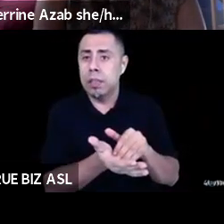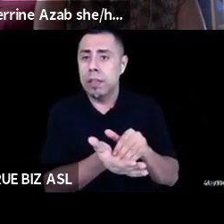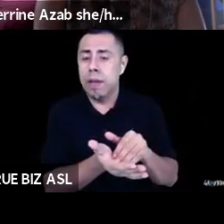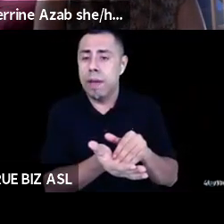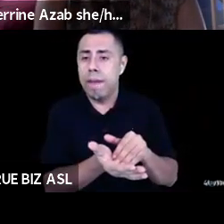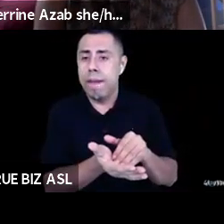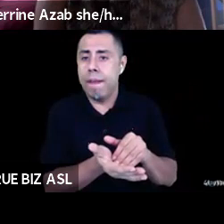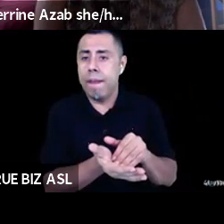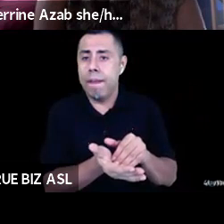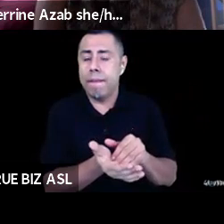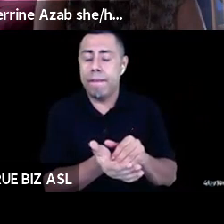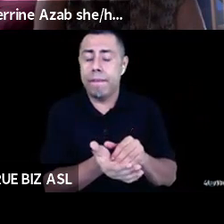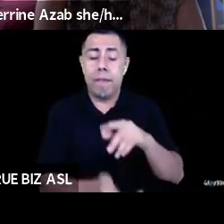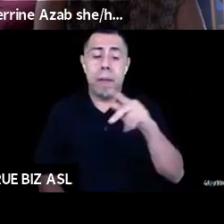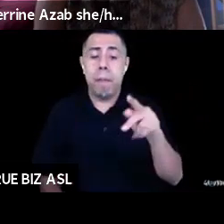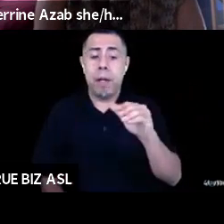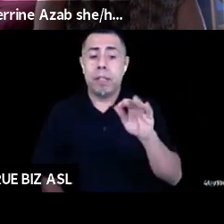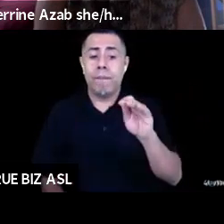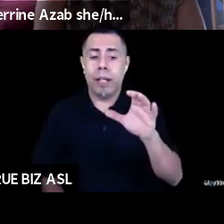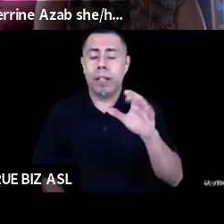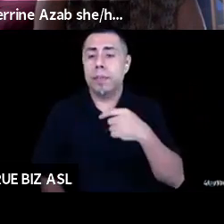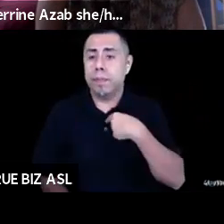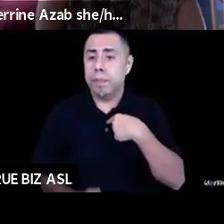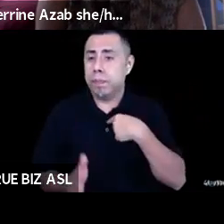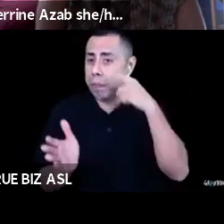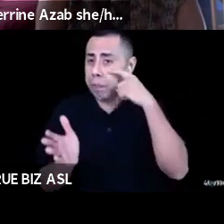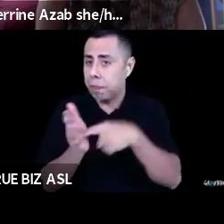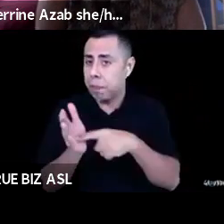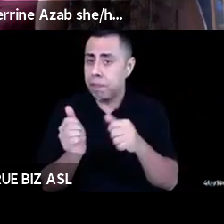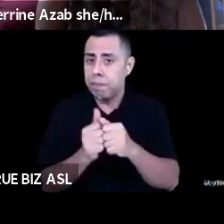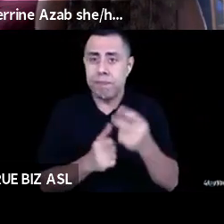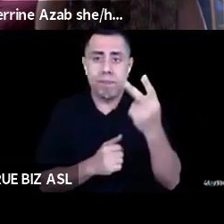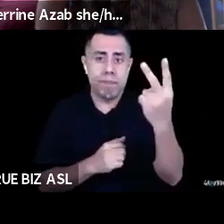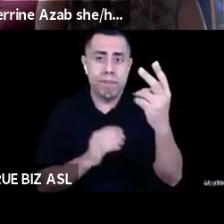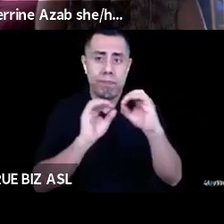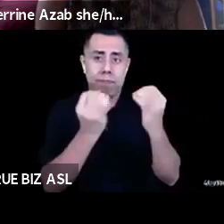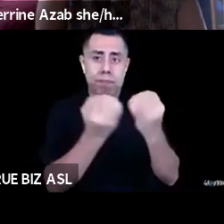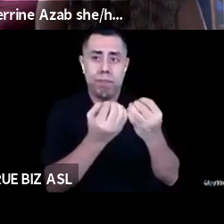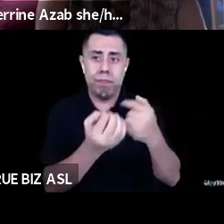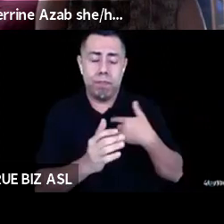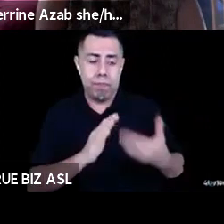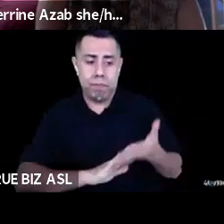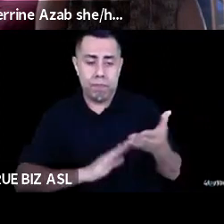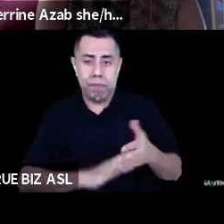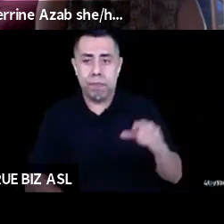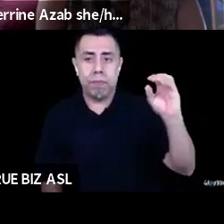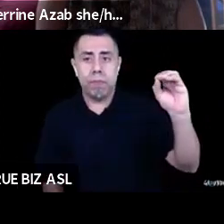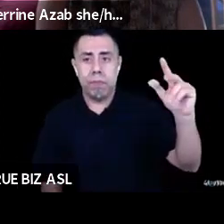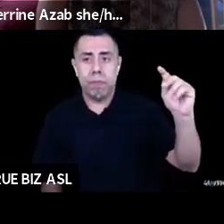Pacific, what I have found with the two organizations that I run, which is octopus theatricals and then another